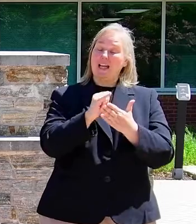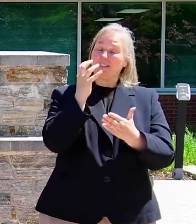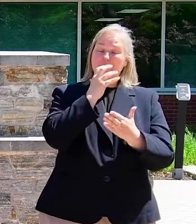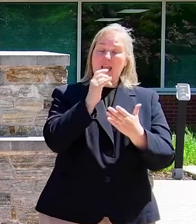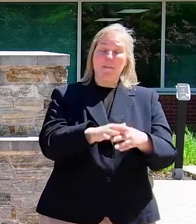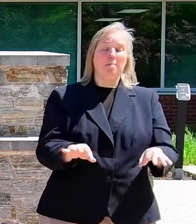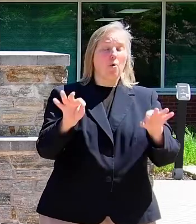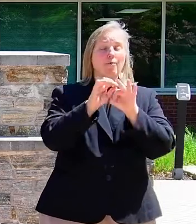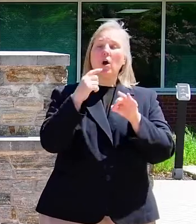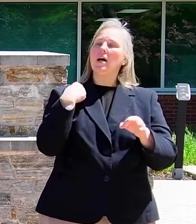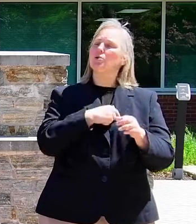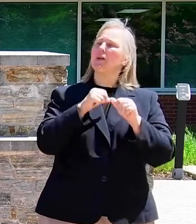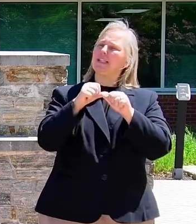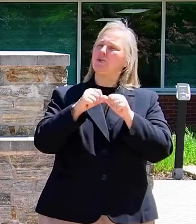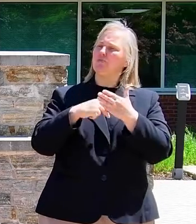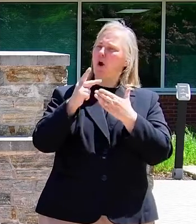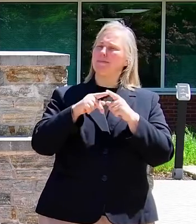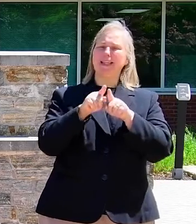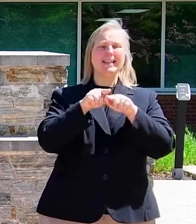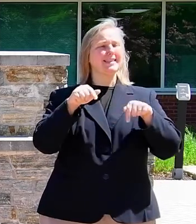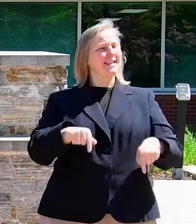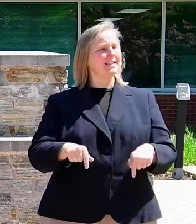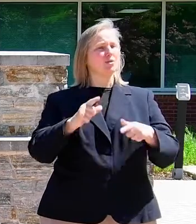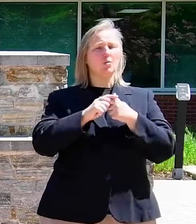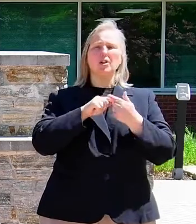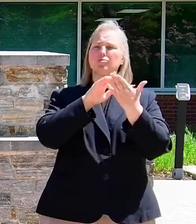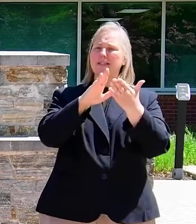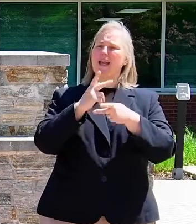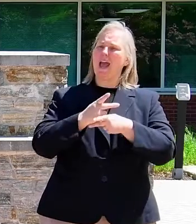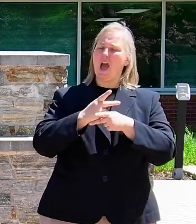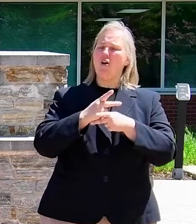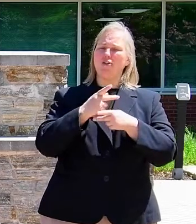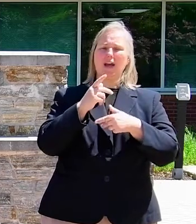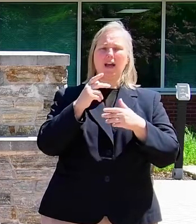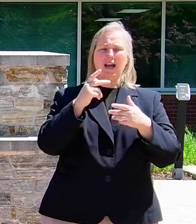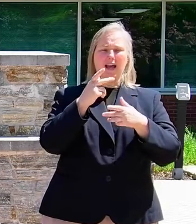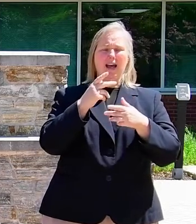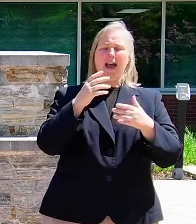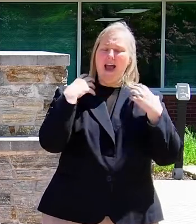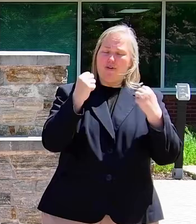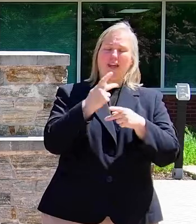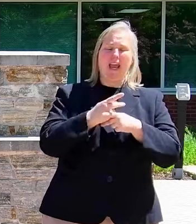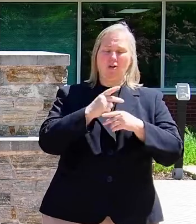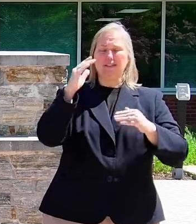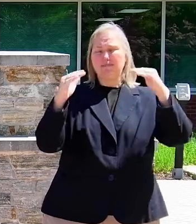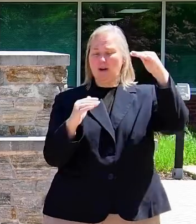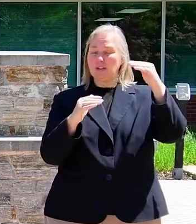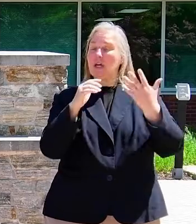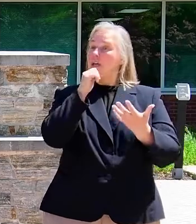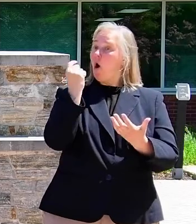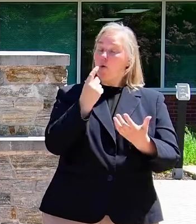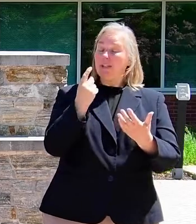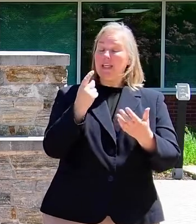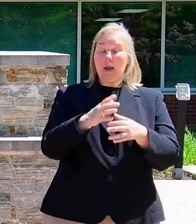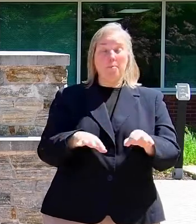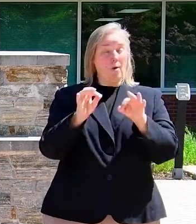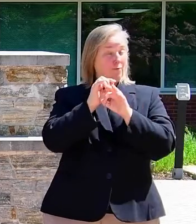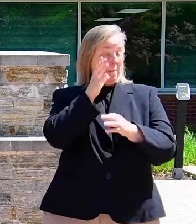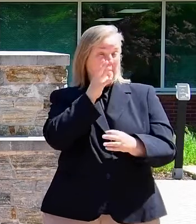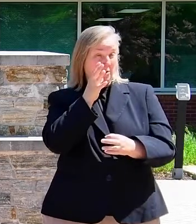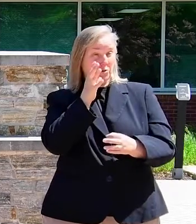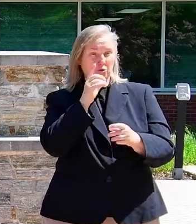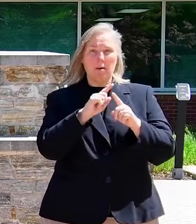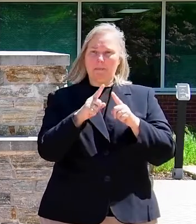for us to continue programs like this to address the health care disparities, which are not only important for these mothers, but important for the